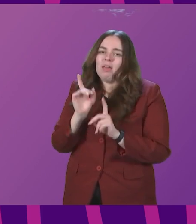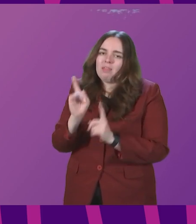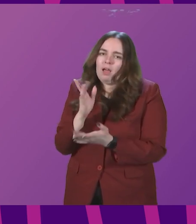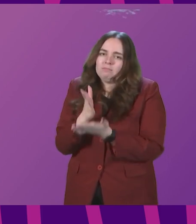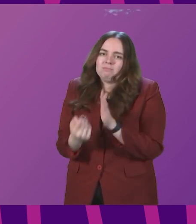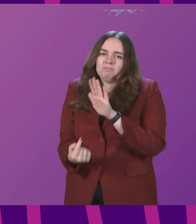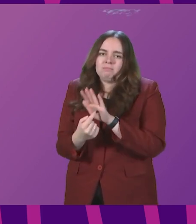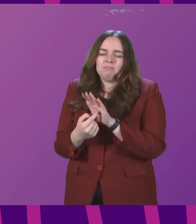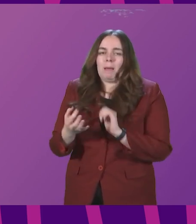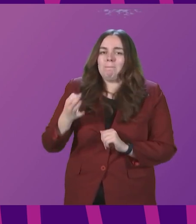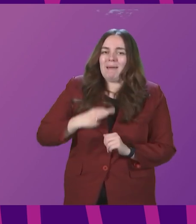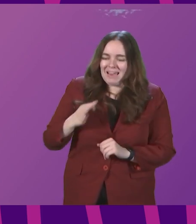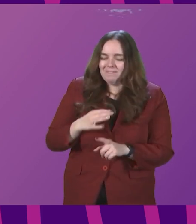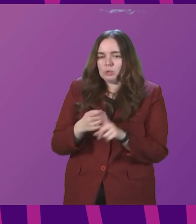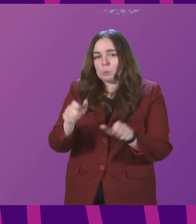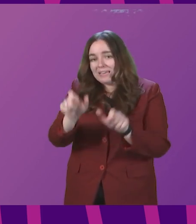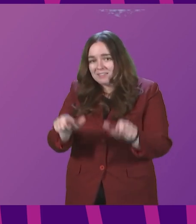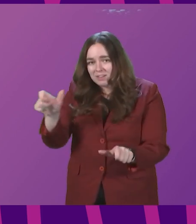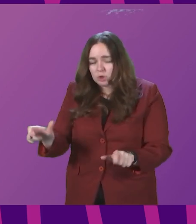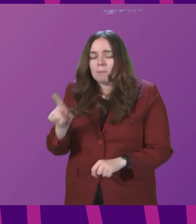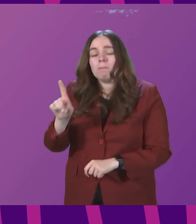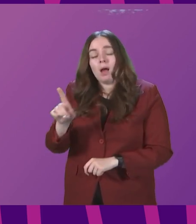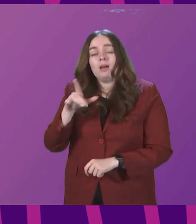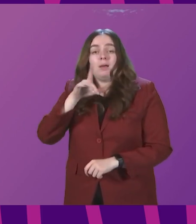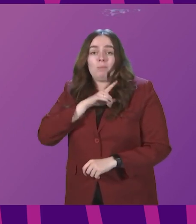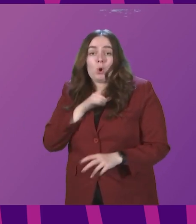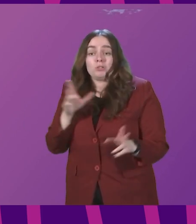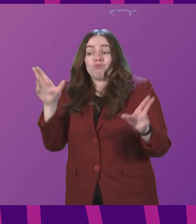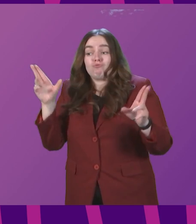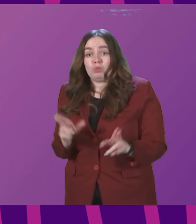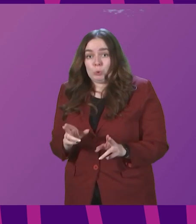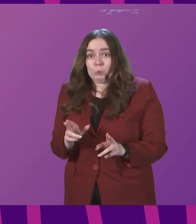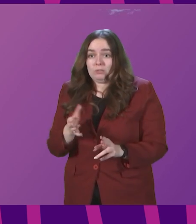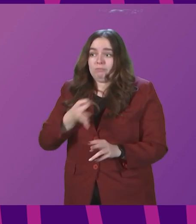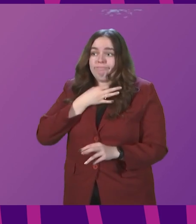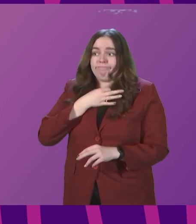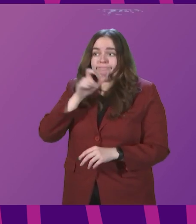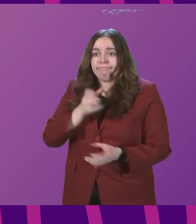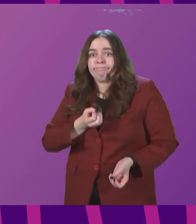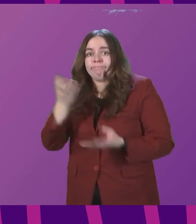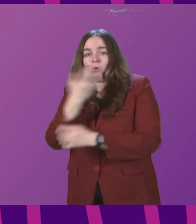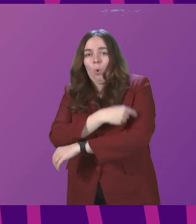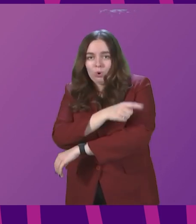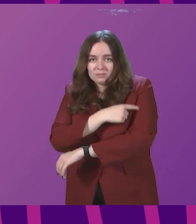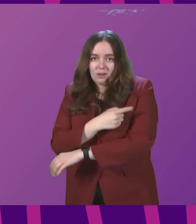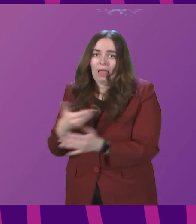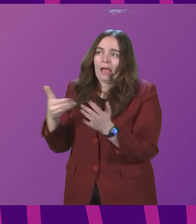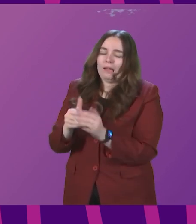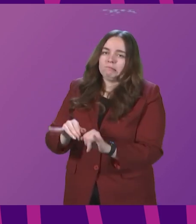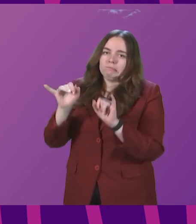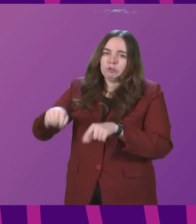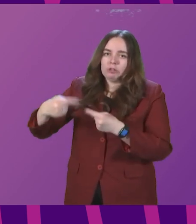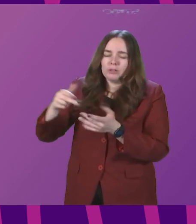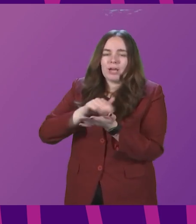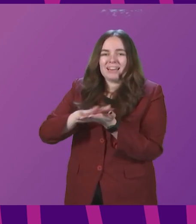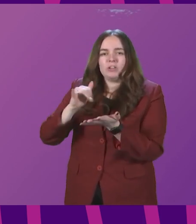significant benefit to individuals. But because it then reduces the chance of that individual being in hospital and adding to the pressure of the health service, has a